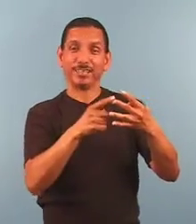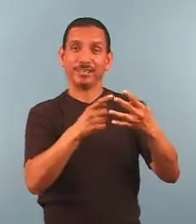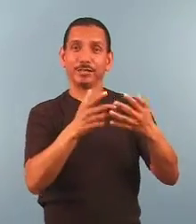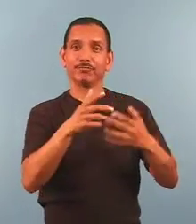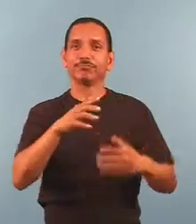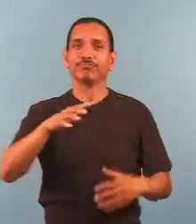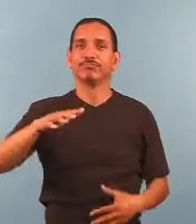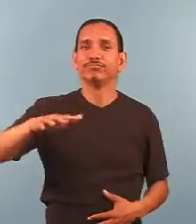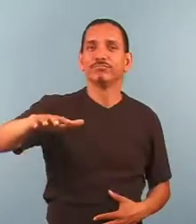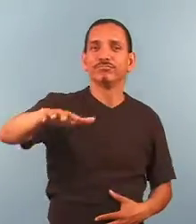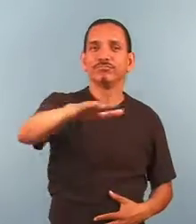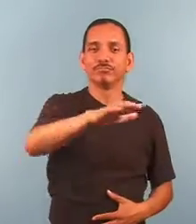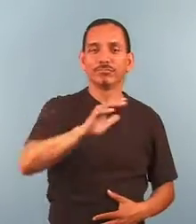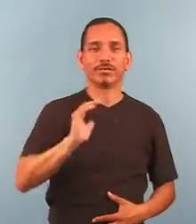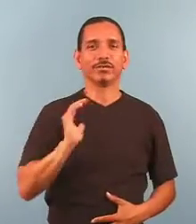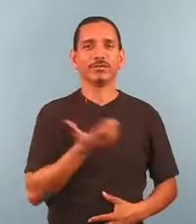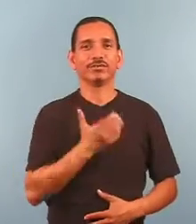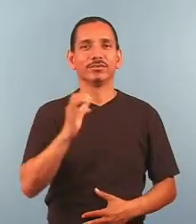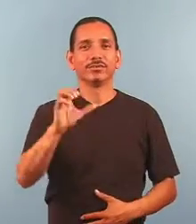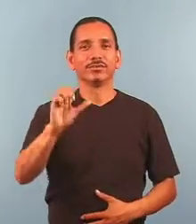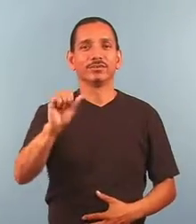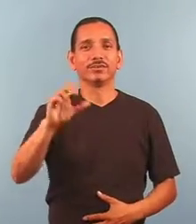The Realm of Our Sun